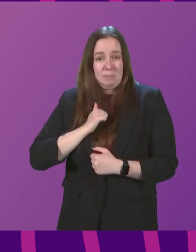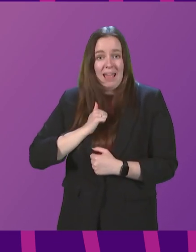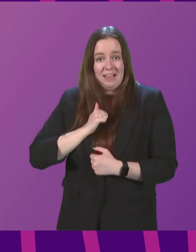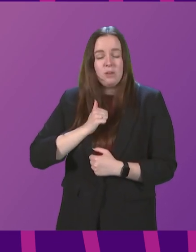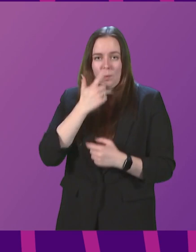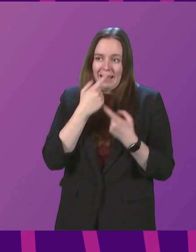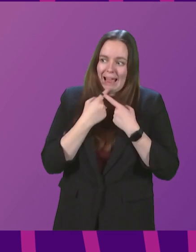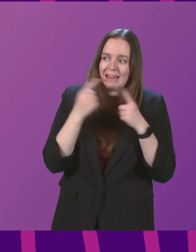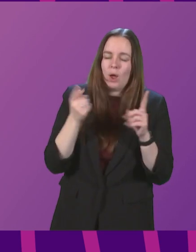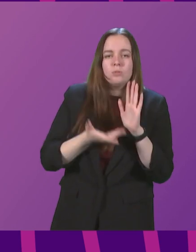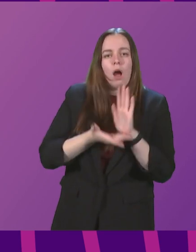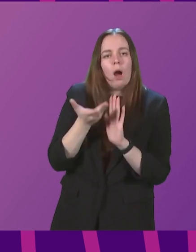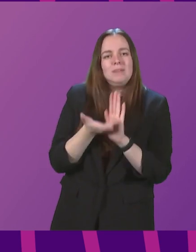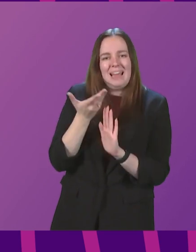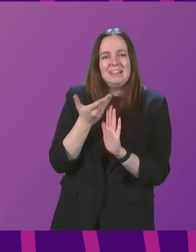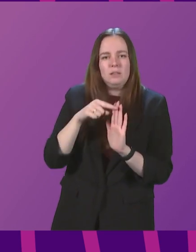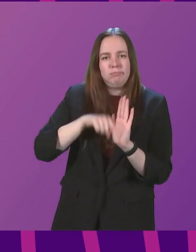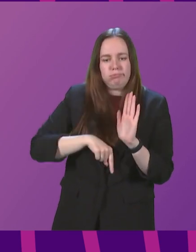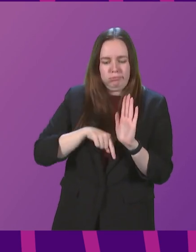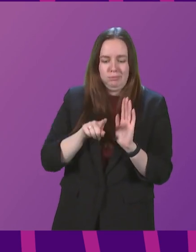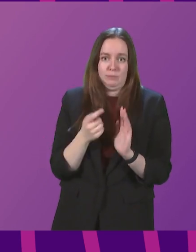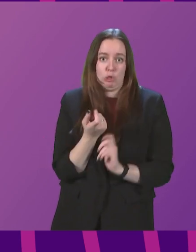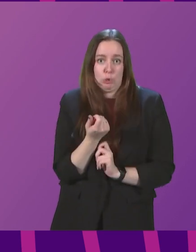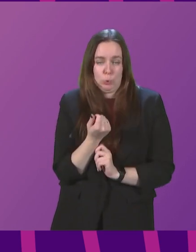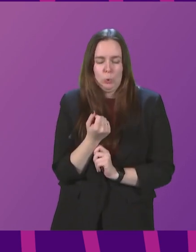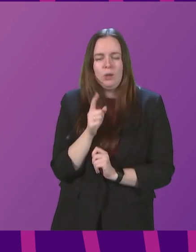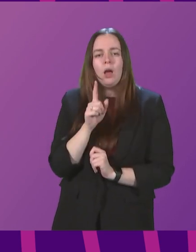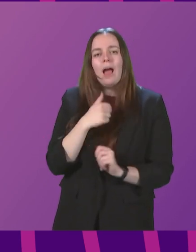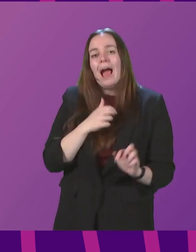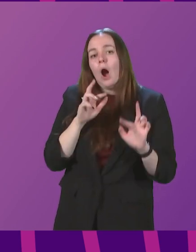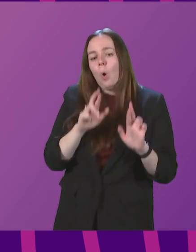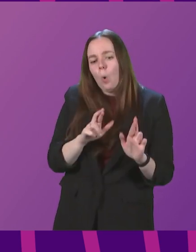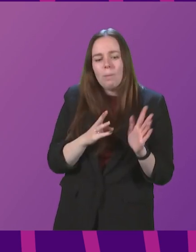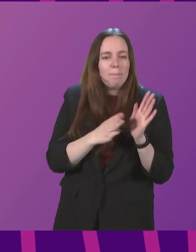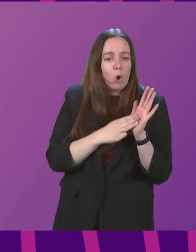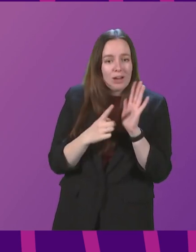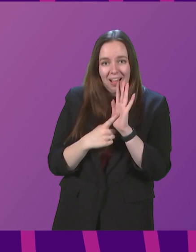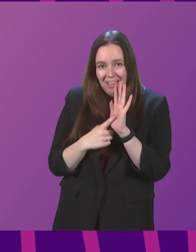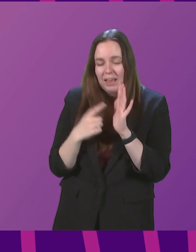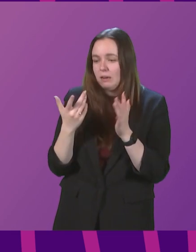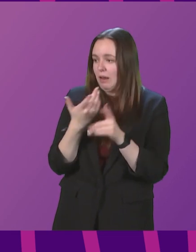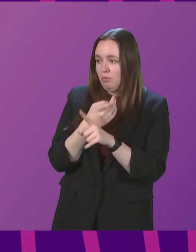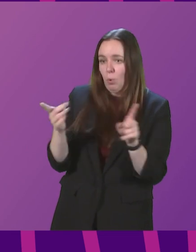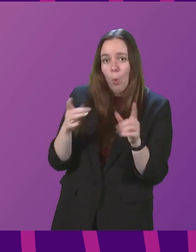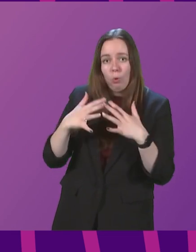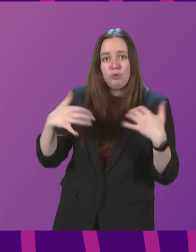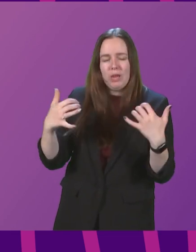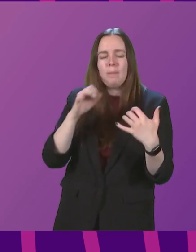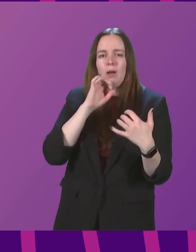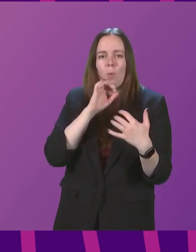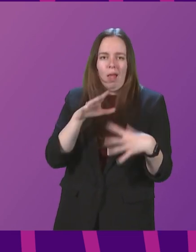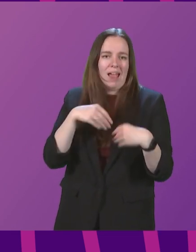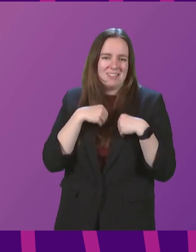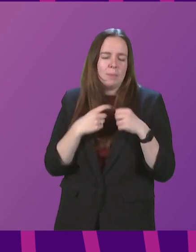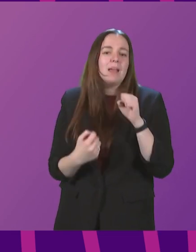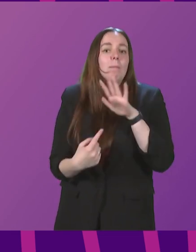to announce an updated position on that imminently. But I hope Monica Lennon and indeed the whole Chamber will accept that it is important we do